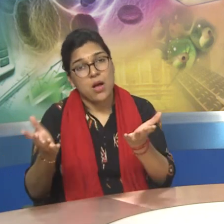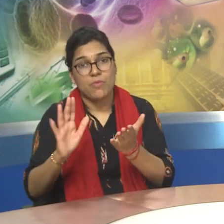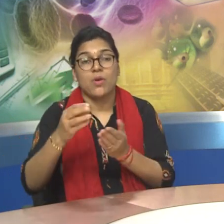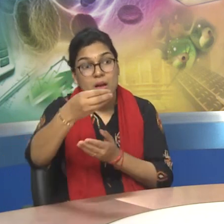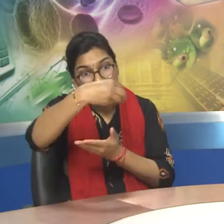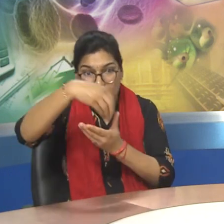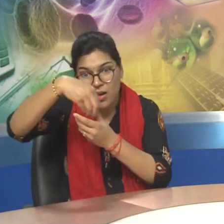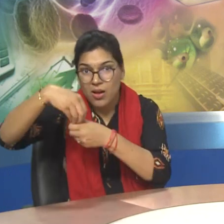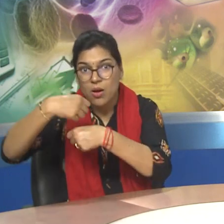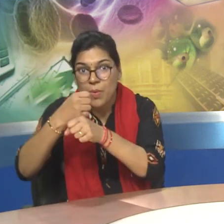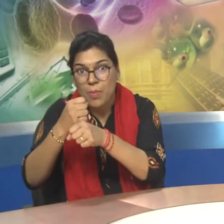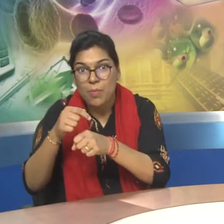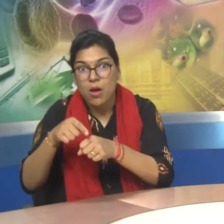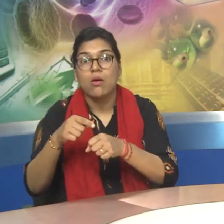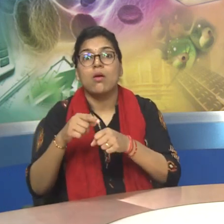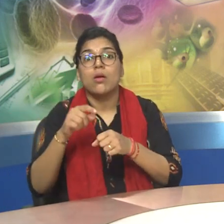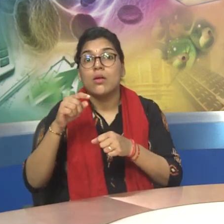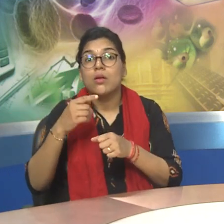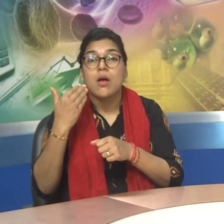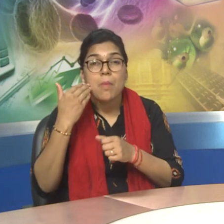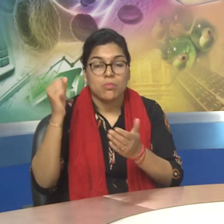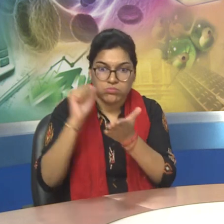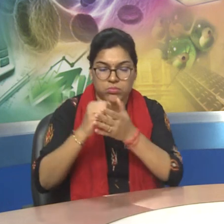in Ideas of Experimental Biology.